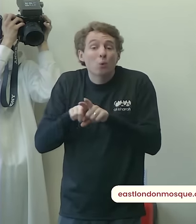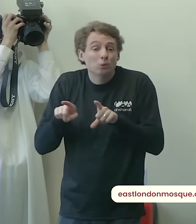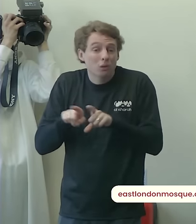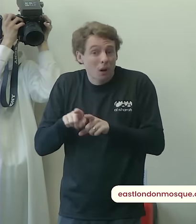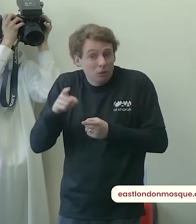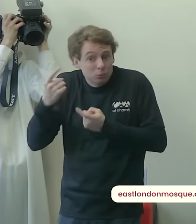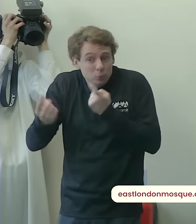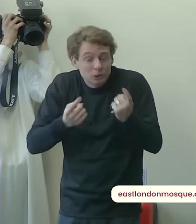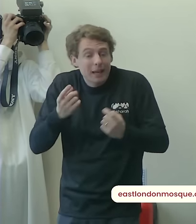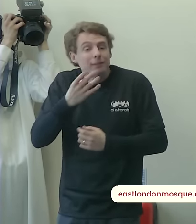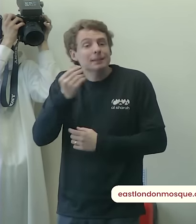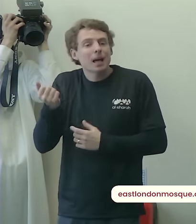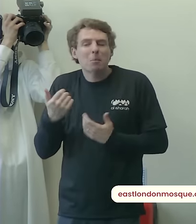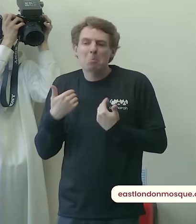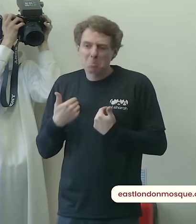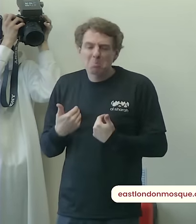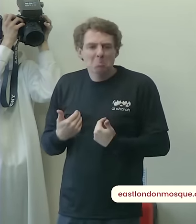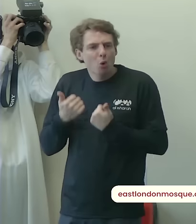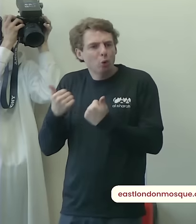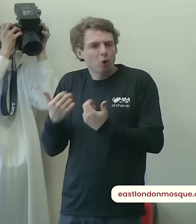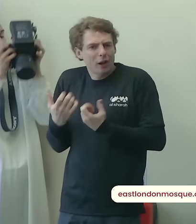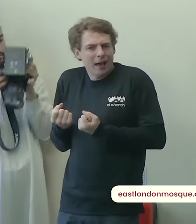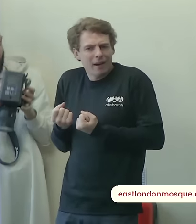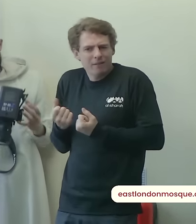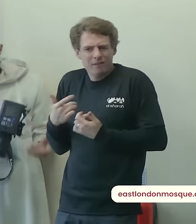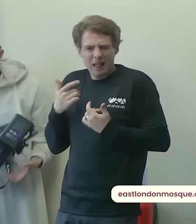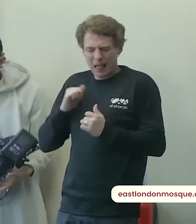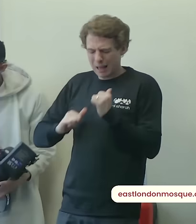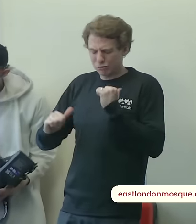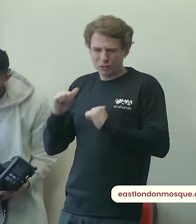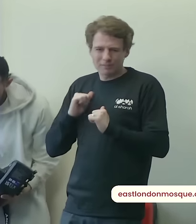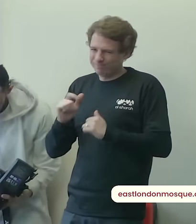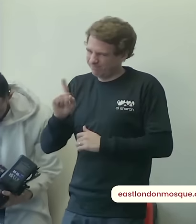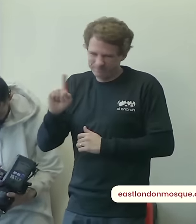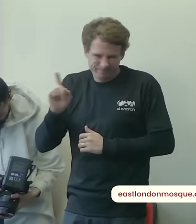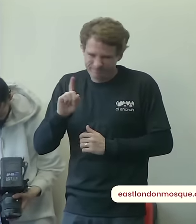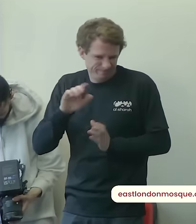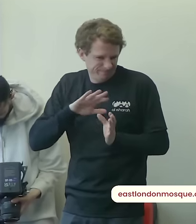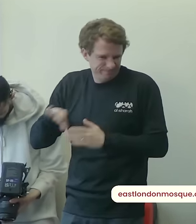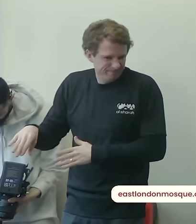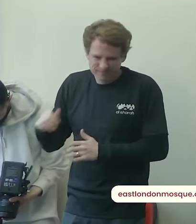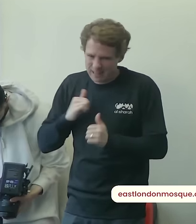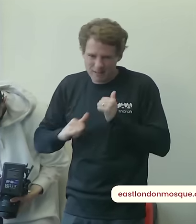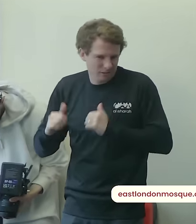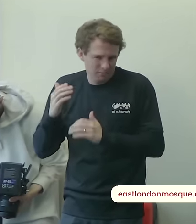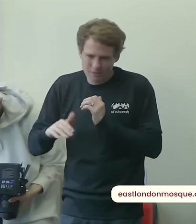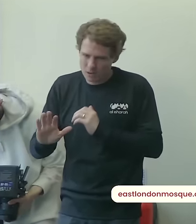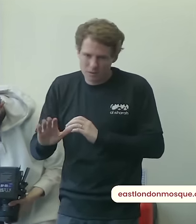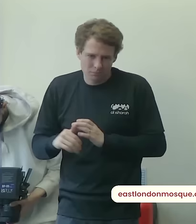haughty or proud and when difficulty comes in your direction it should never make you lose hope in the mercy